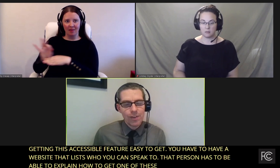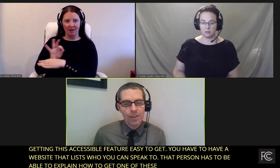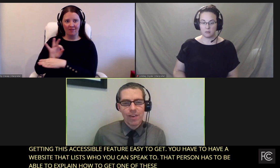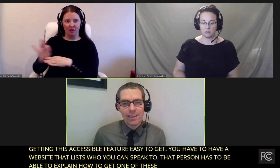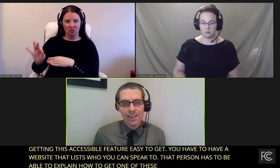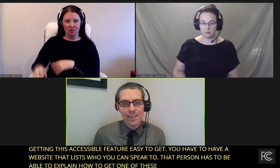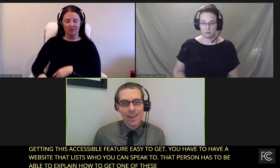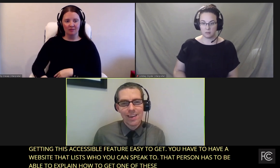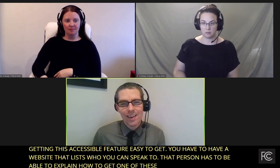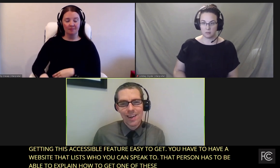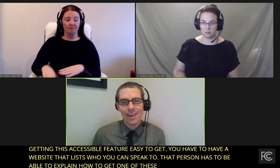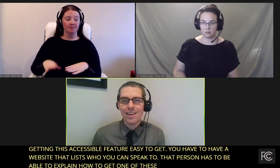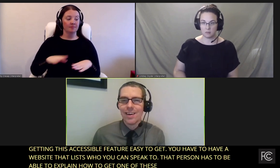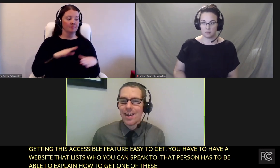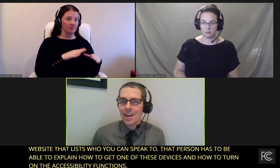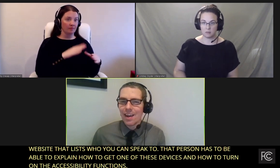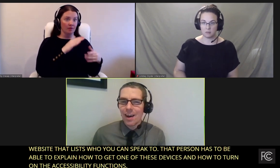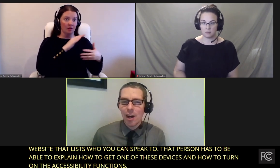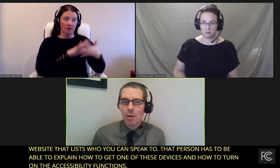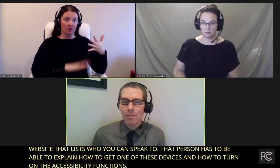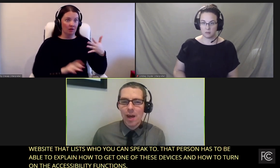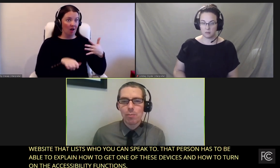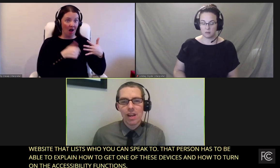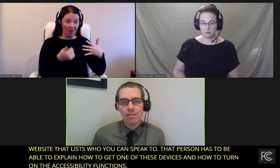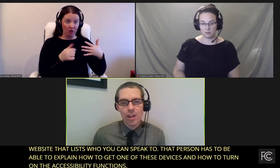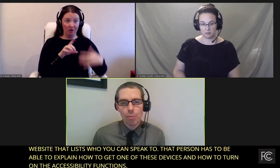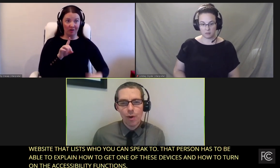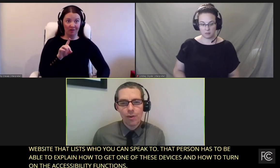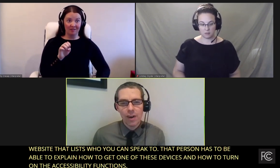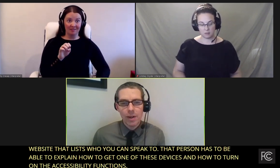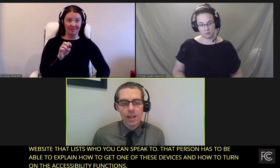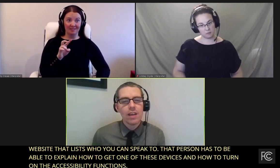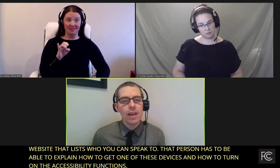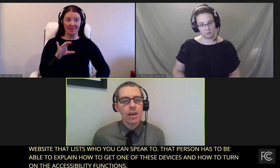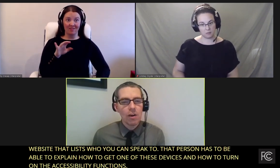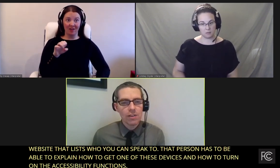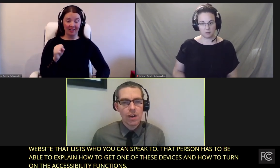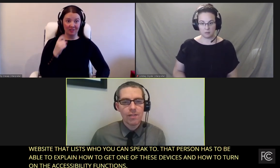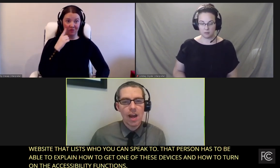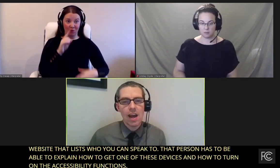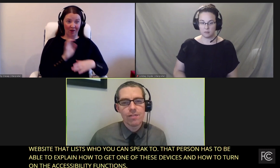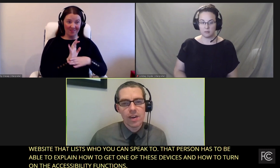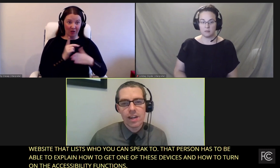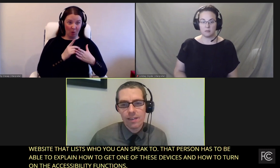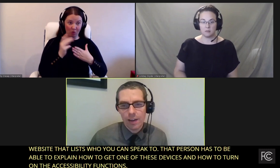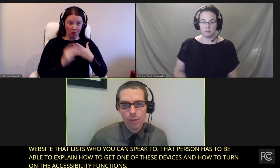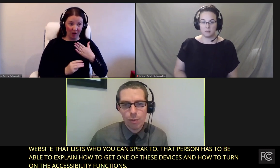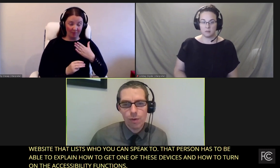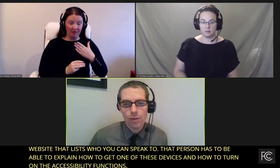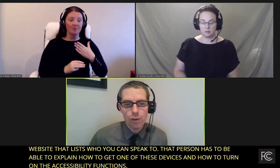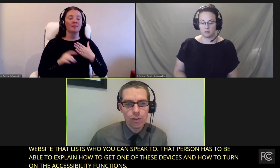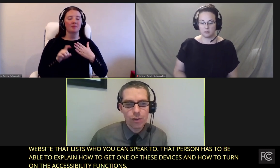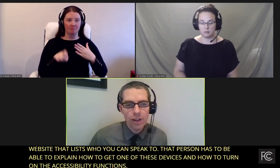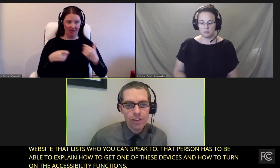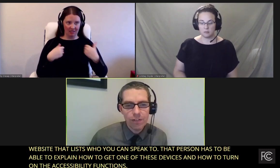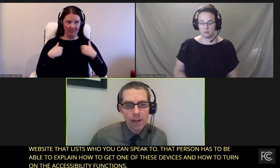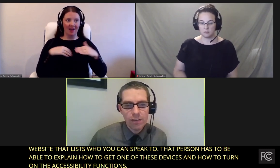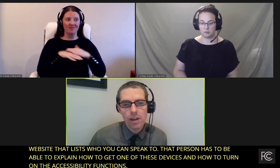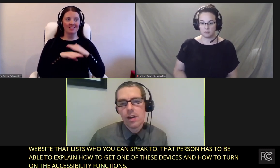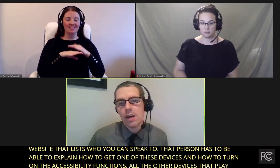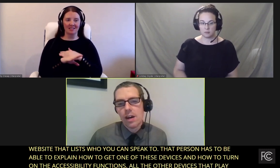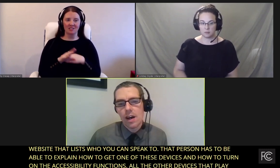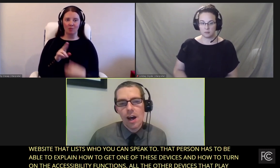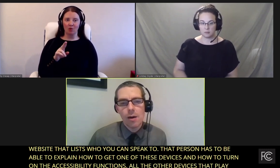devices that play video programming, they also have to have an accessible user